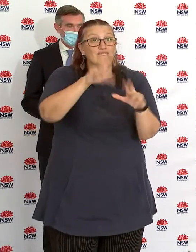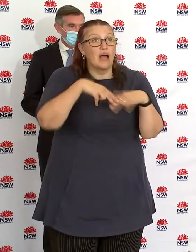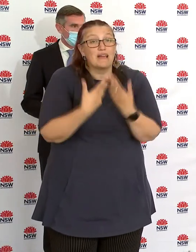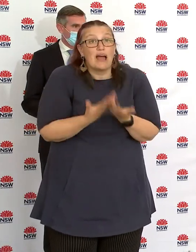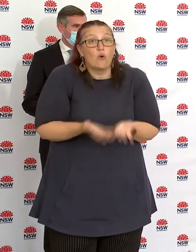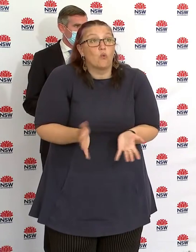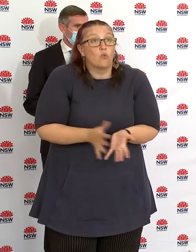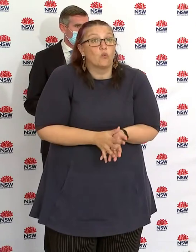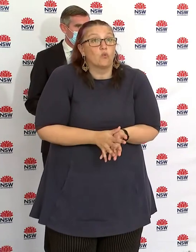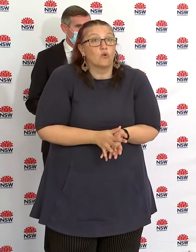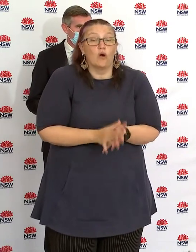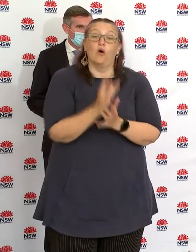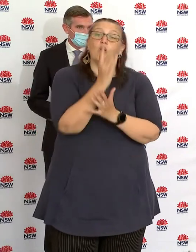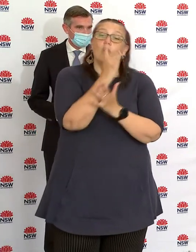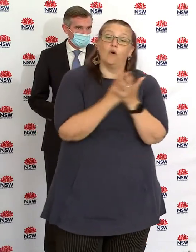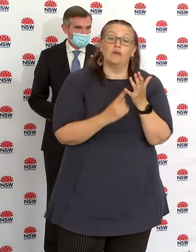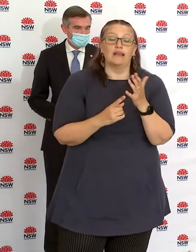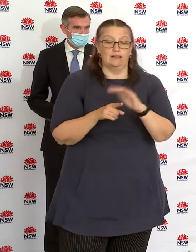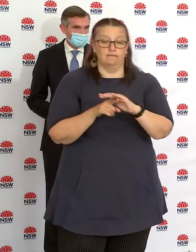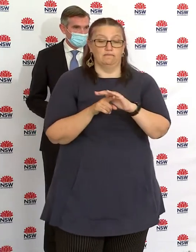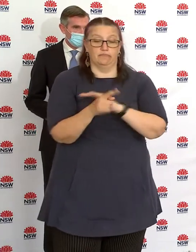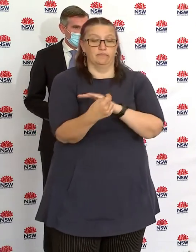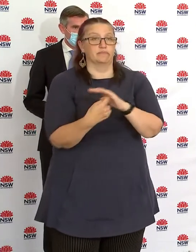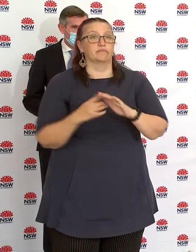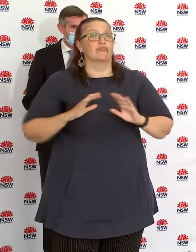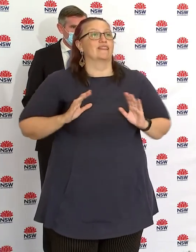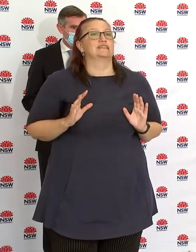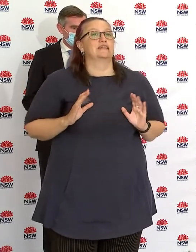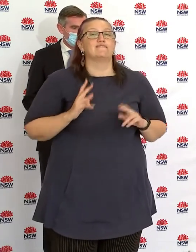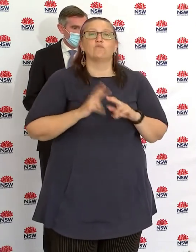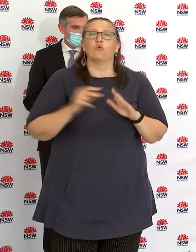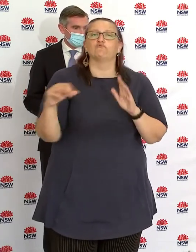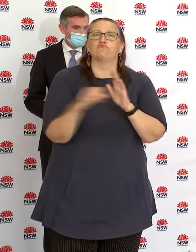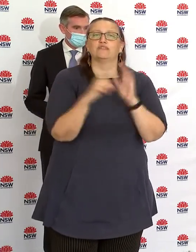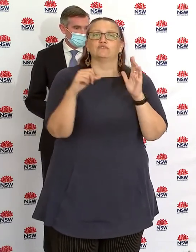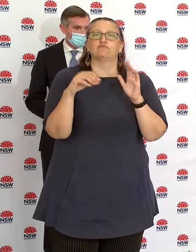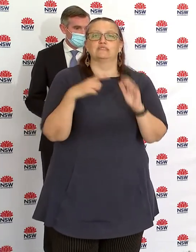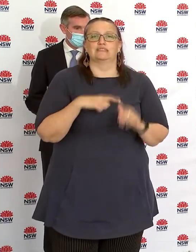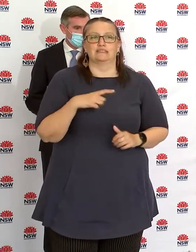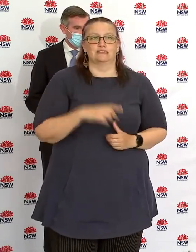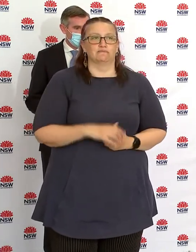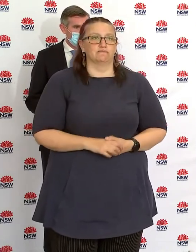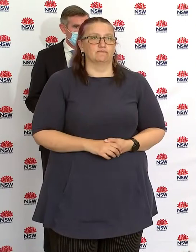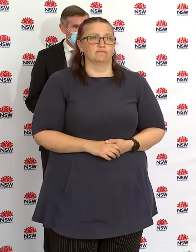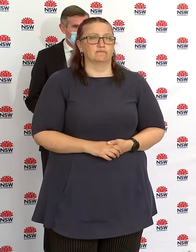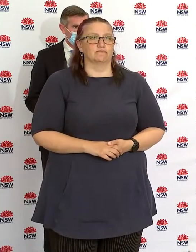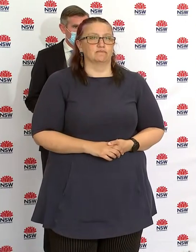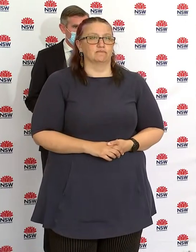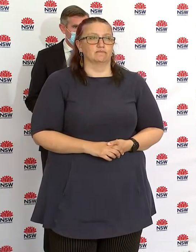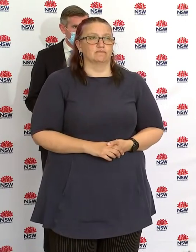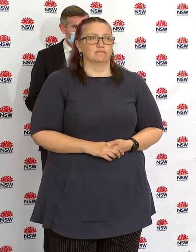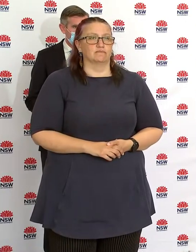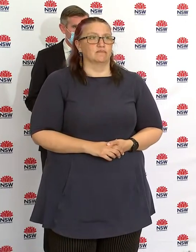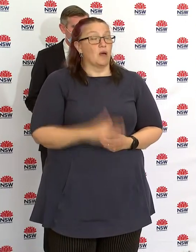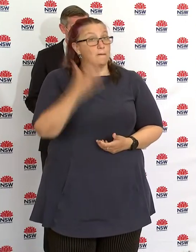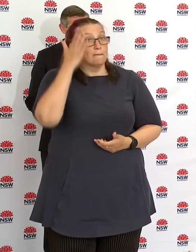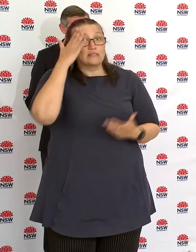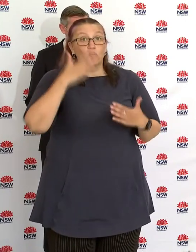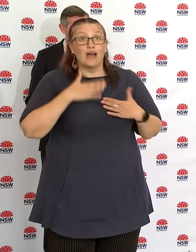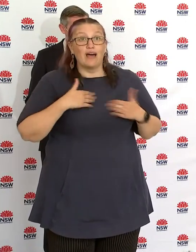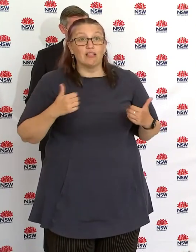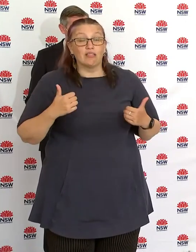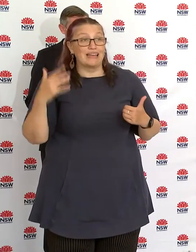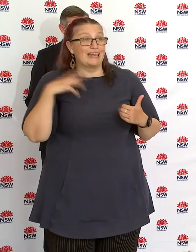it's for the strict reasons that we've provided. But we do encourage people for their mental health to take up the opportunity to exercise.